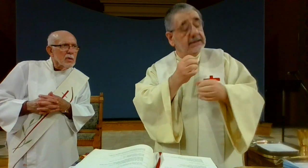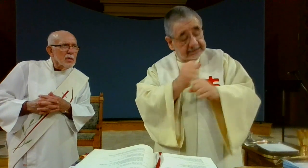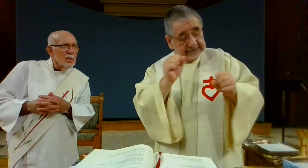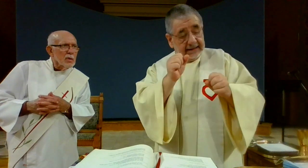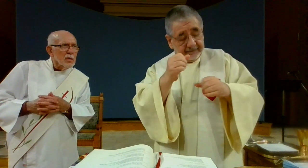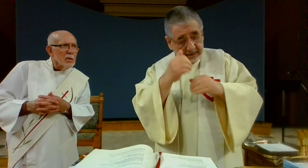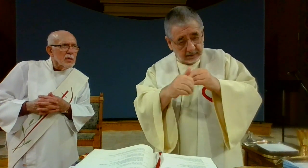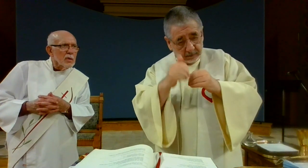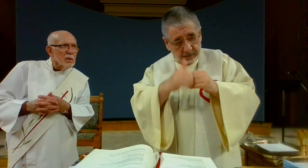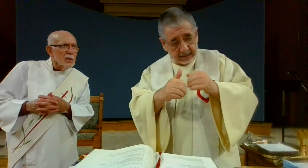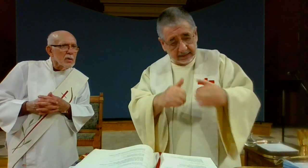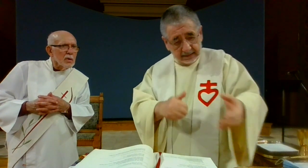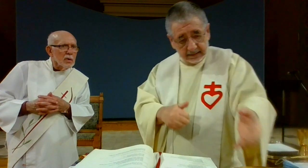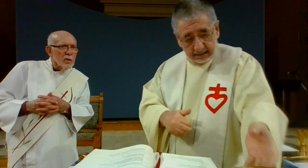bread of life